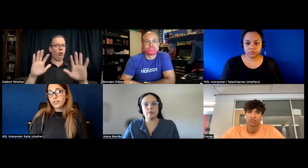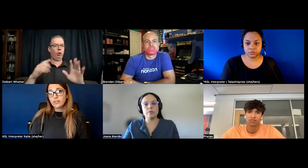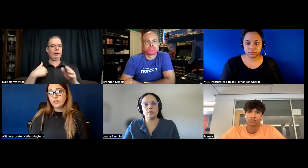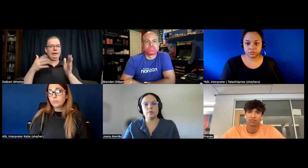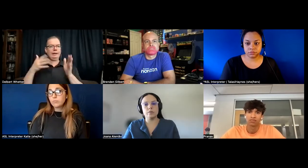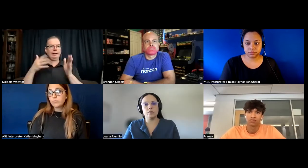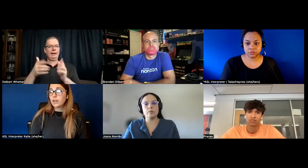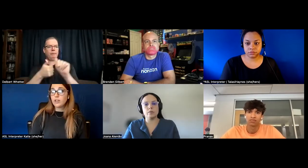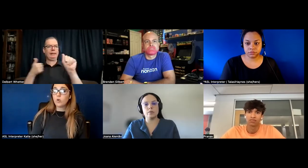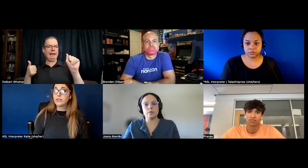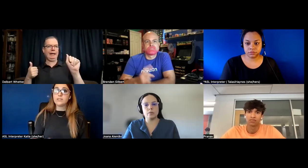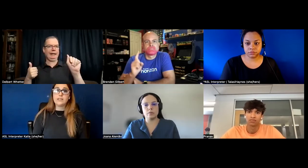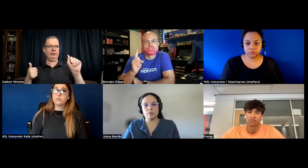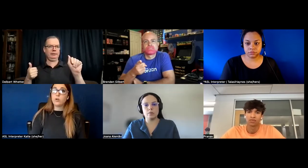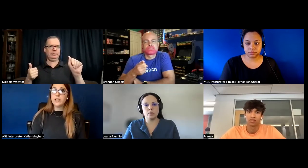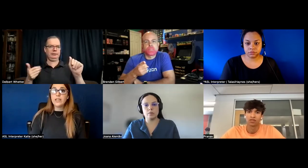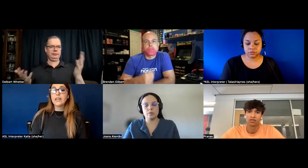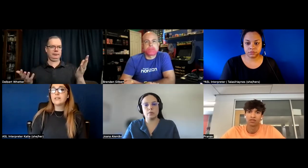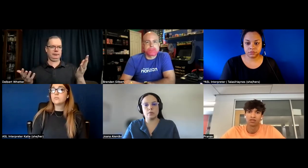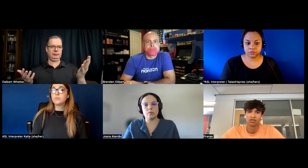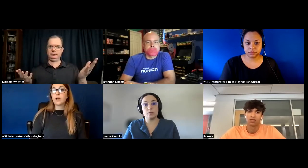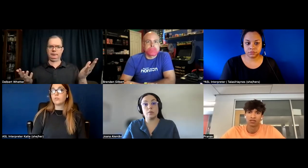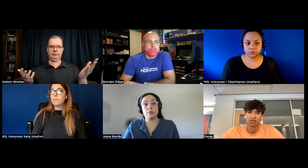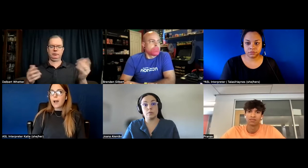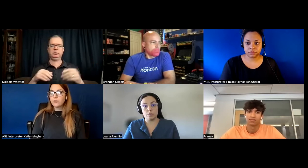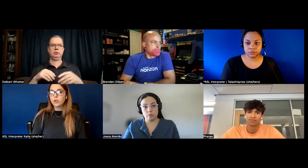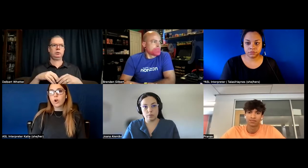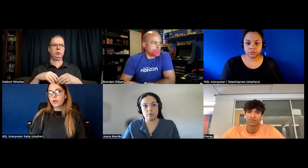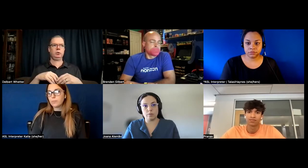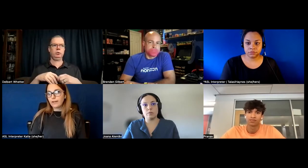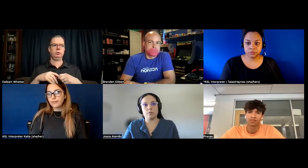you know once it gets rolling and it's become really popular we're already behind